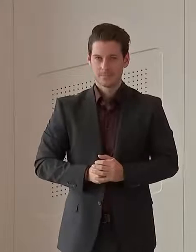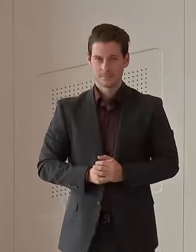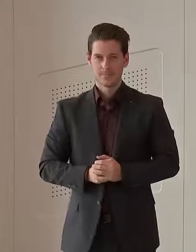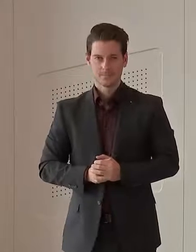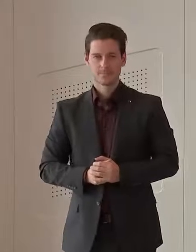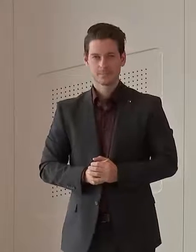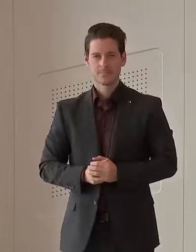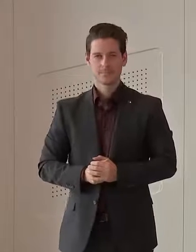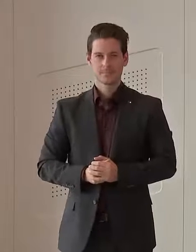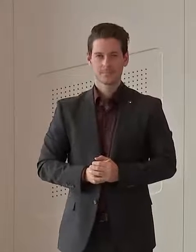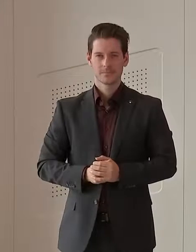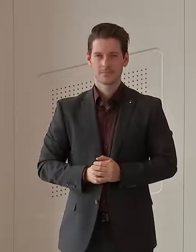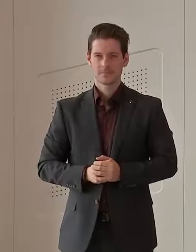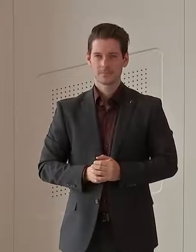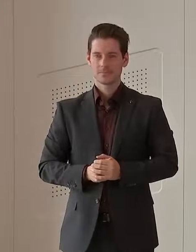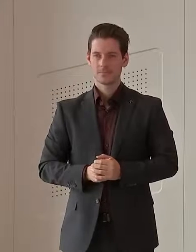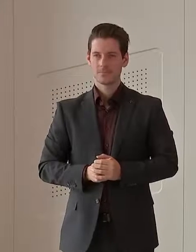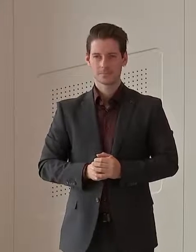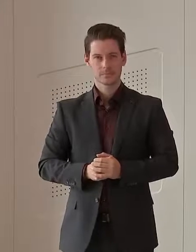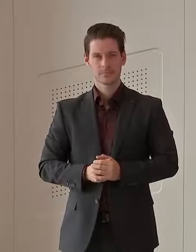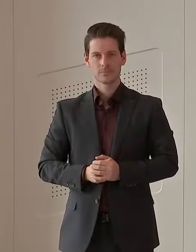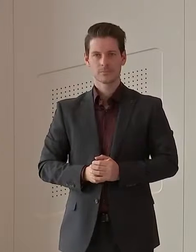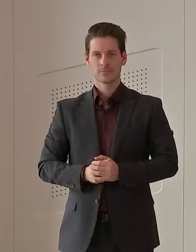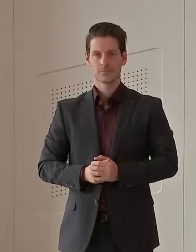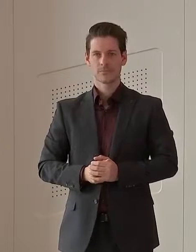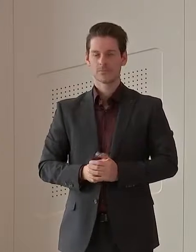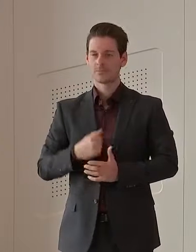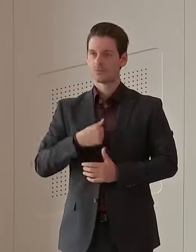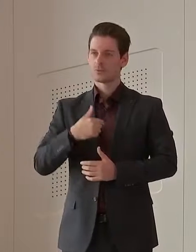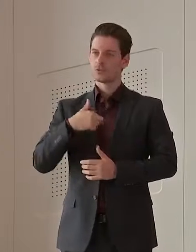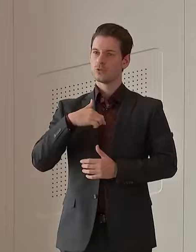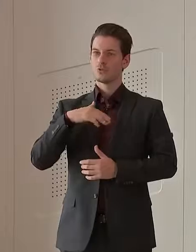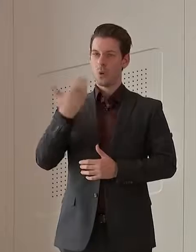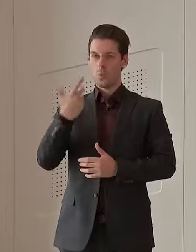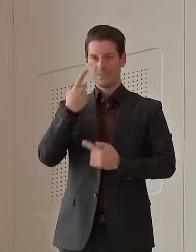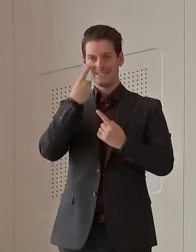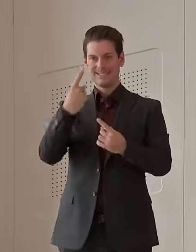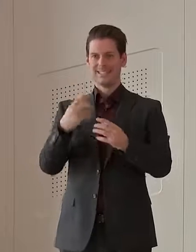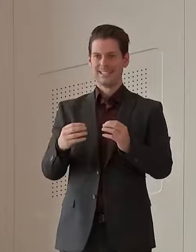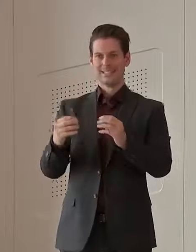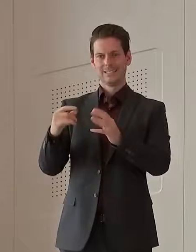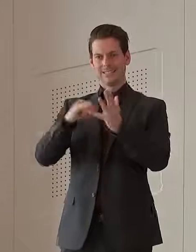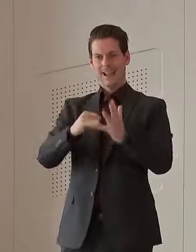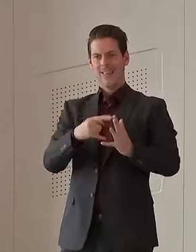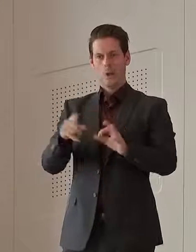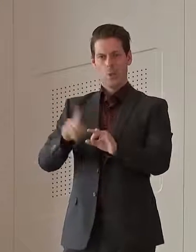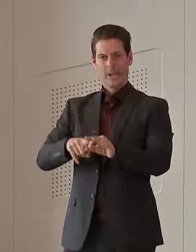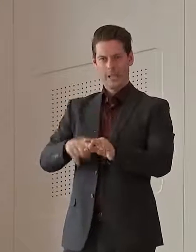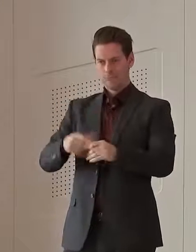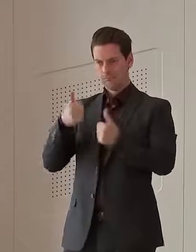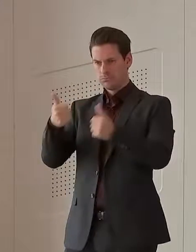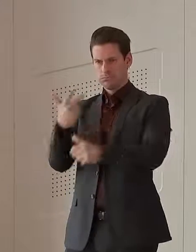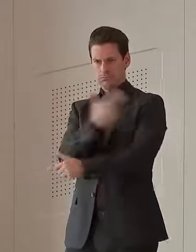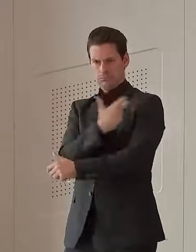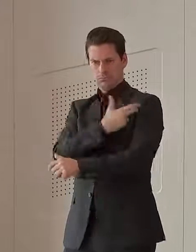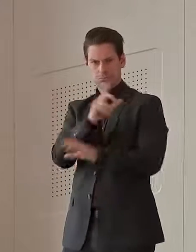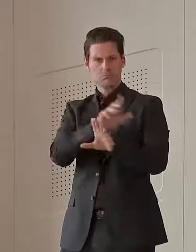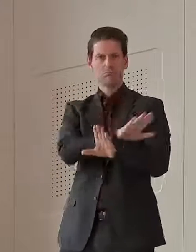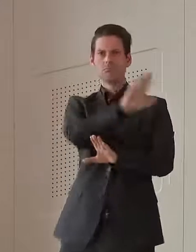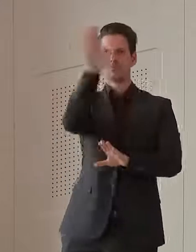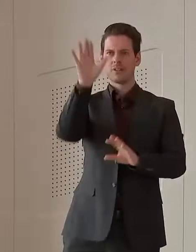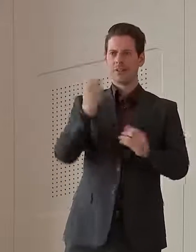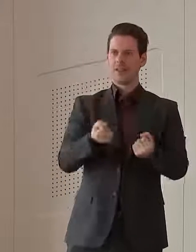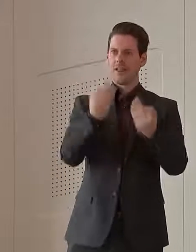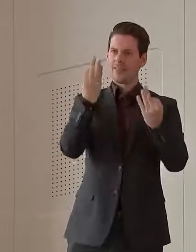we don't want to see us hit those targets only in South East Queensland, and have all these vulnerable communities elsewhere in the